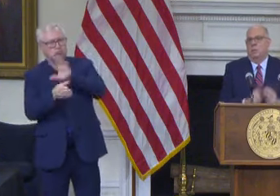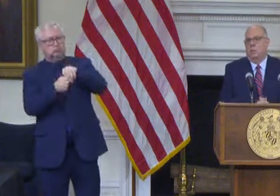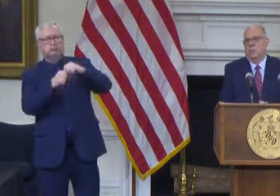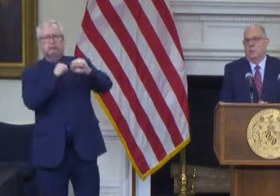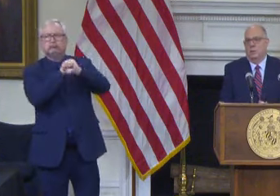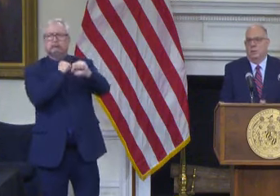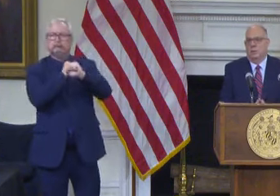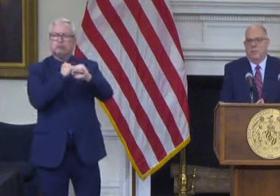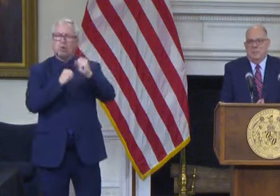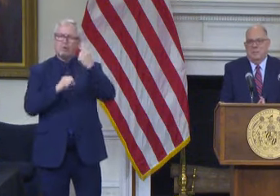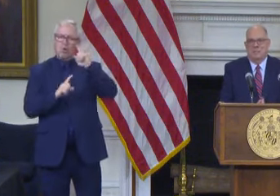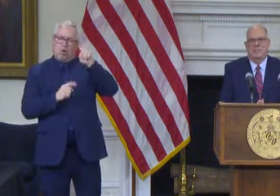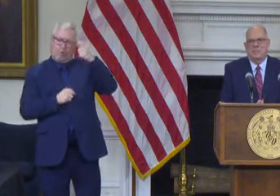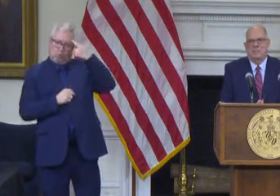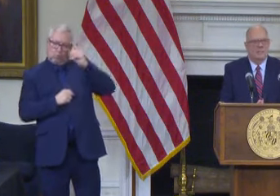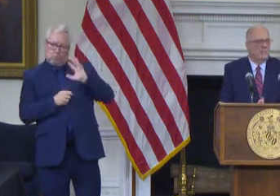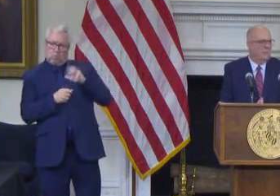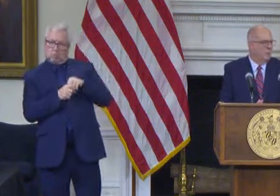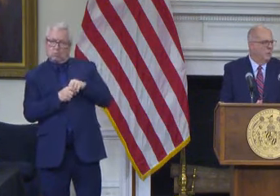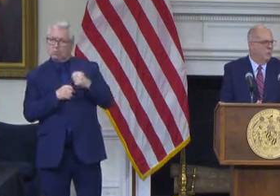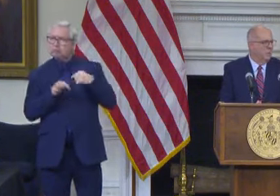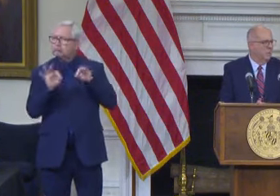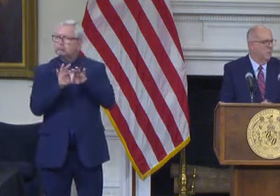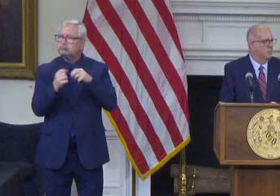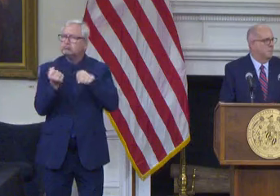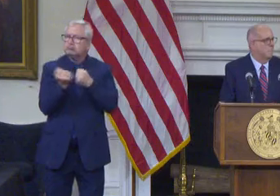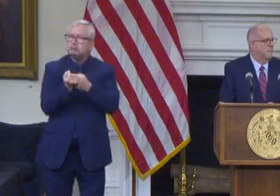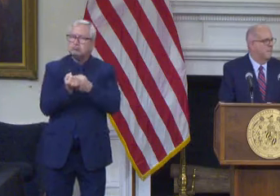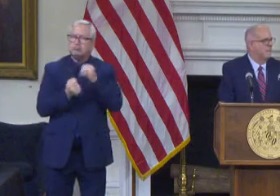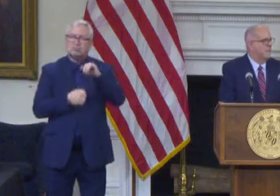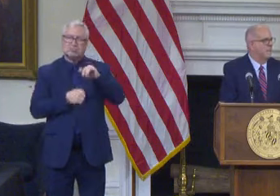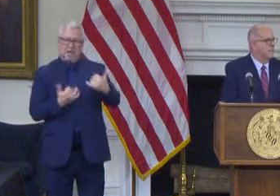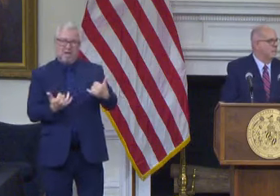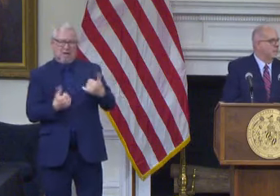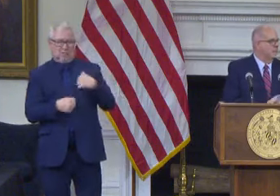worst most gerrymandered districts in america and he's not willing to fix his own district